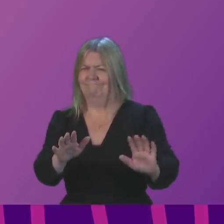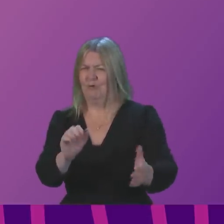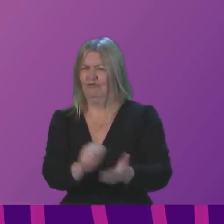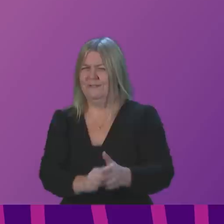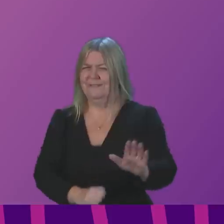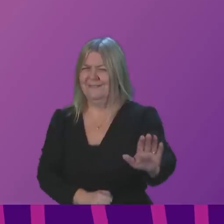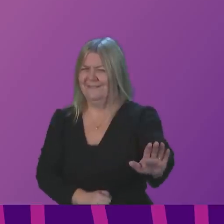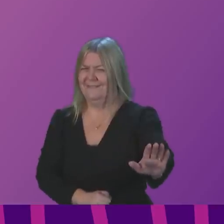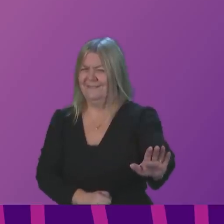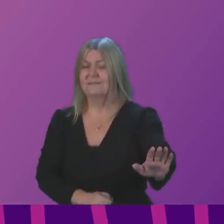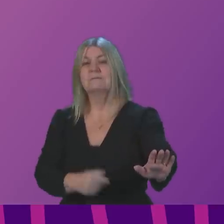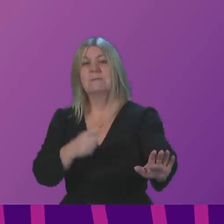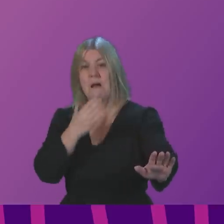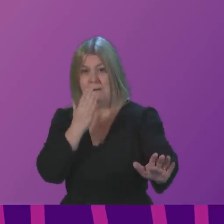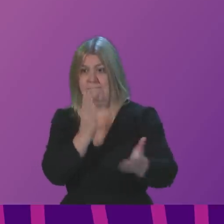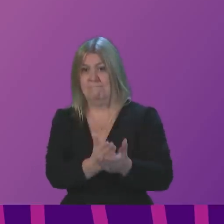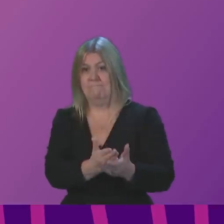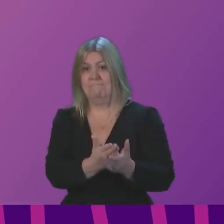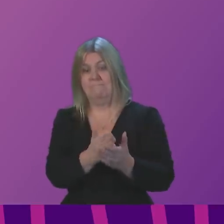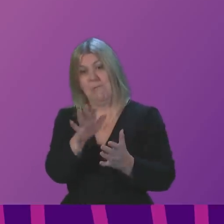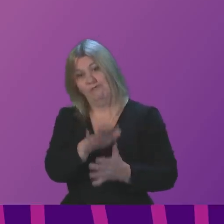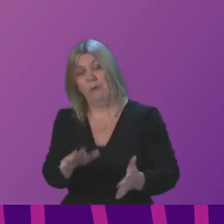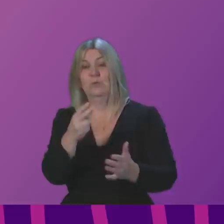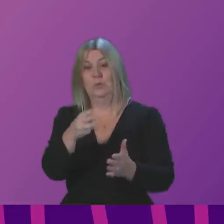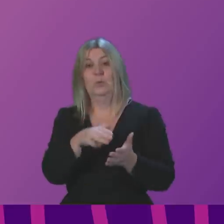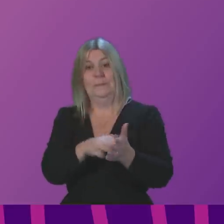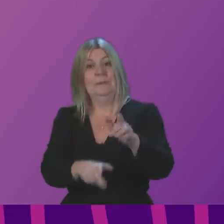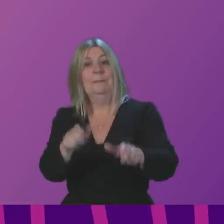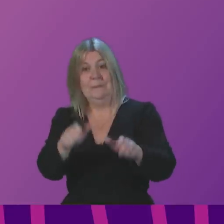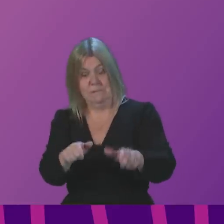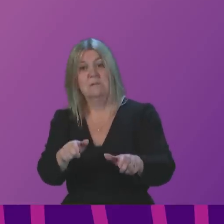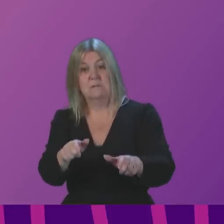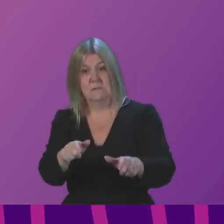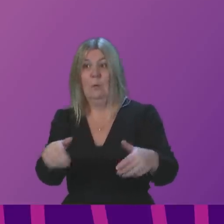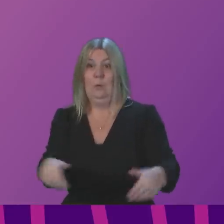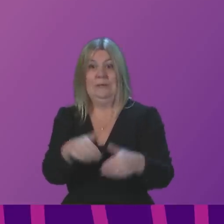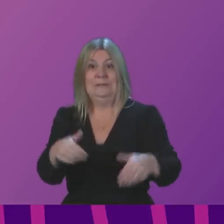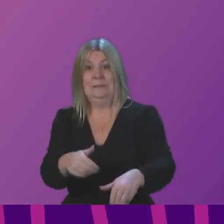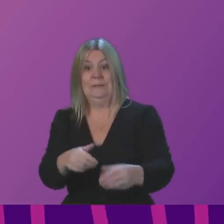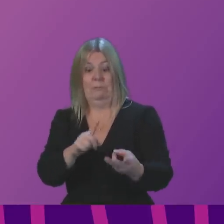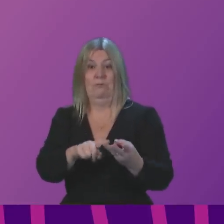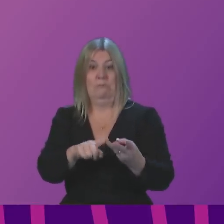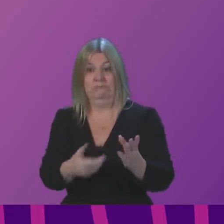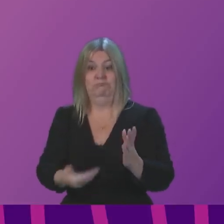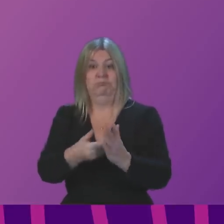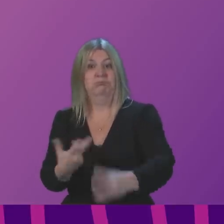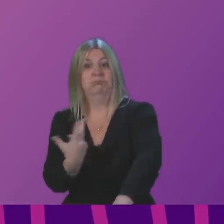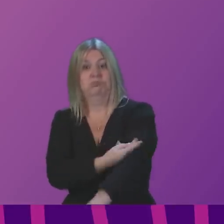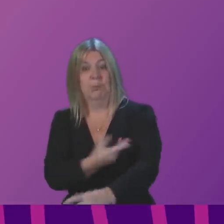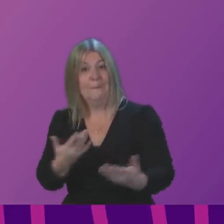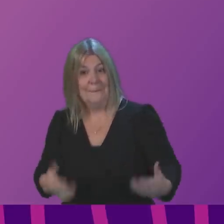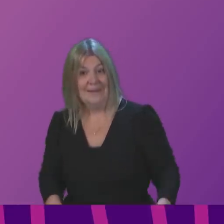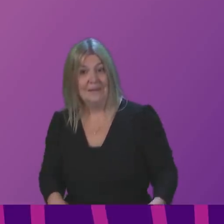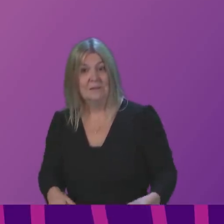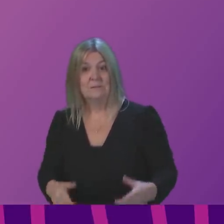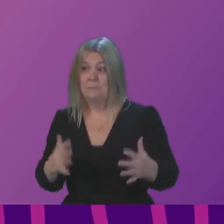is a backlog of close to two million people in Scotland waiting to get their JAG. On these benches, we have been calling for the